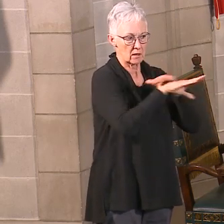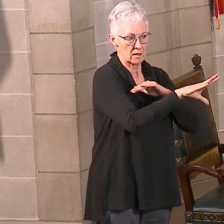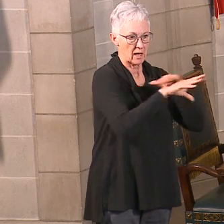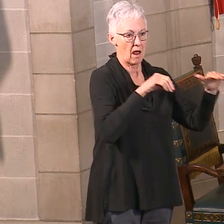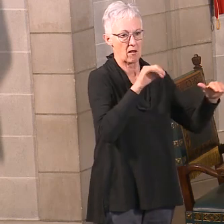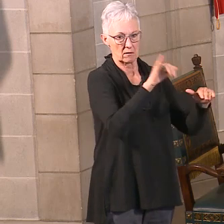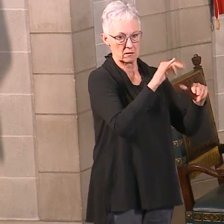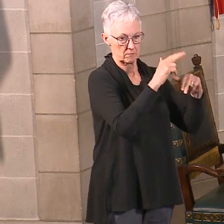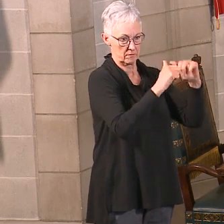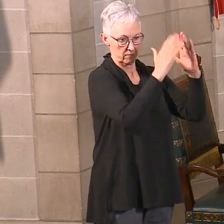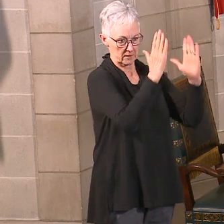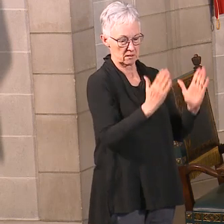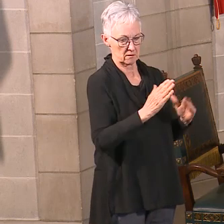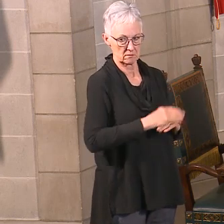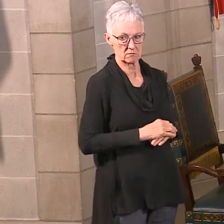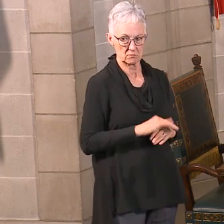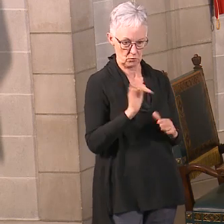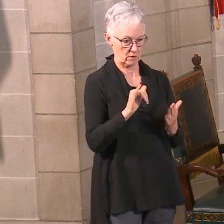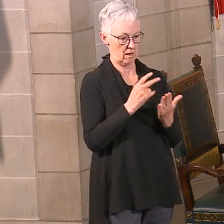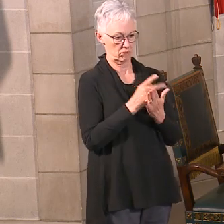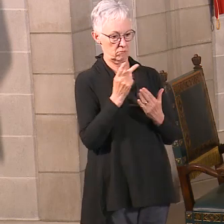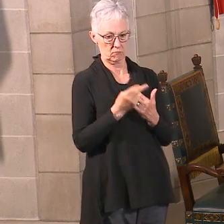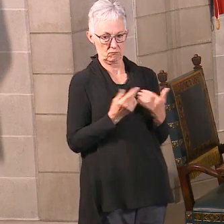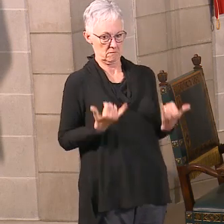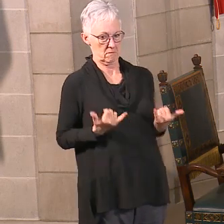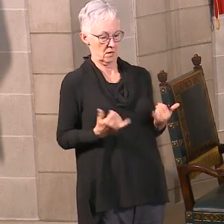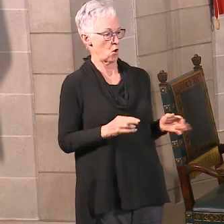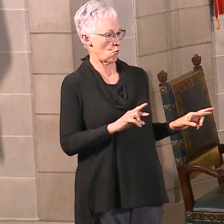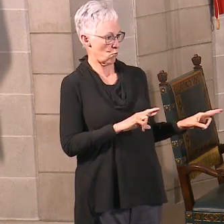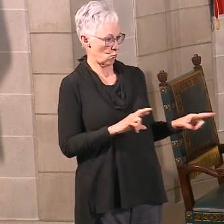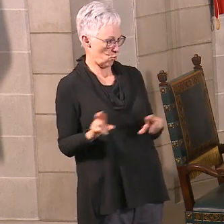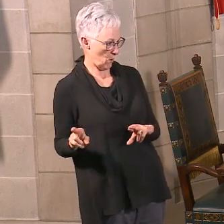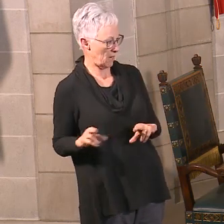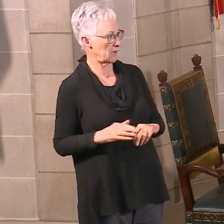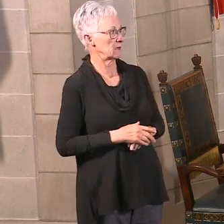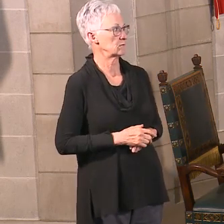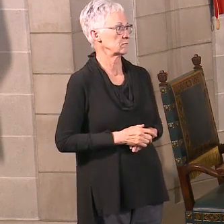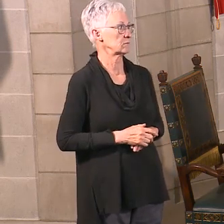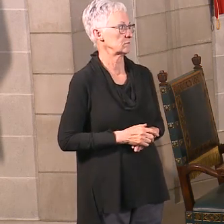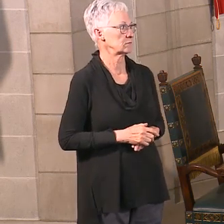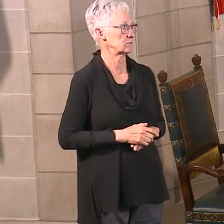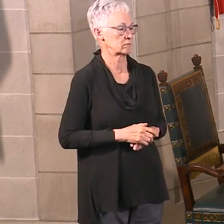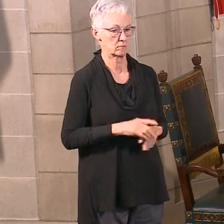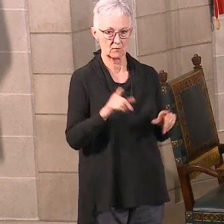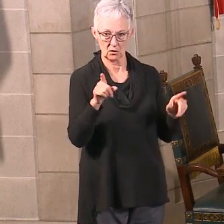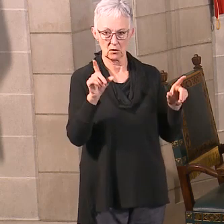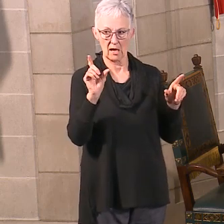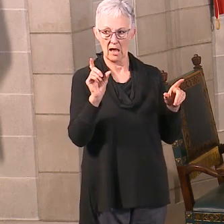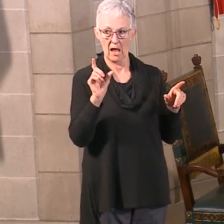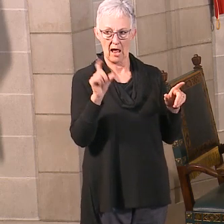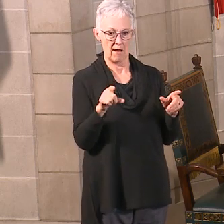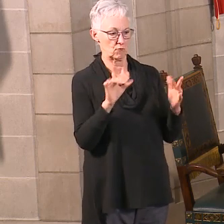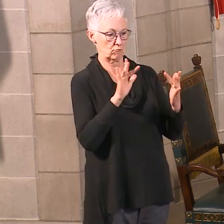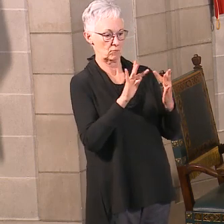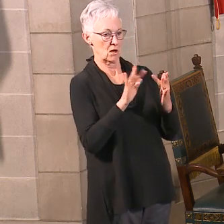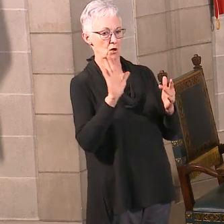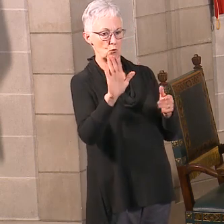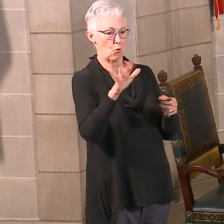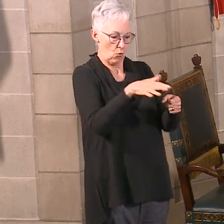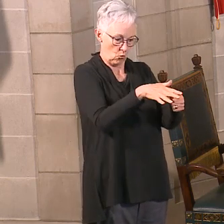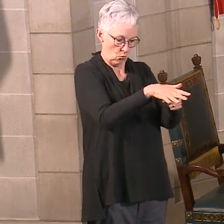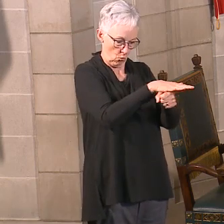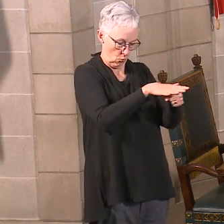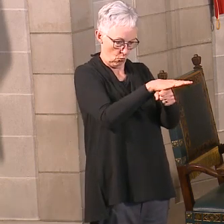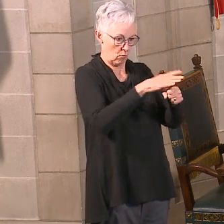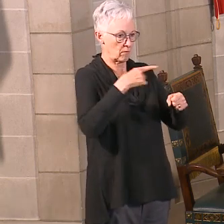and out of there. But again, that program is now ready and that will be accessed through your public health district. So if you have a question about that,